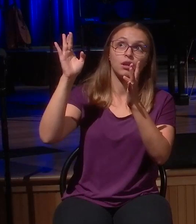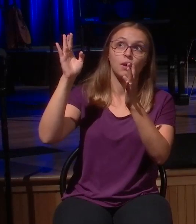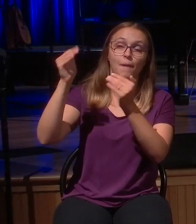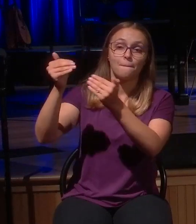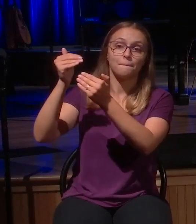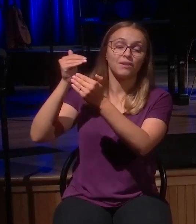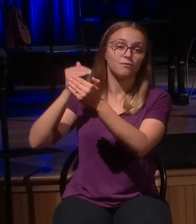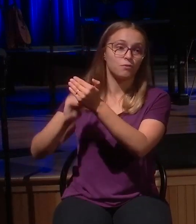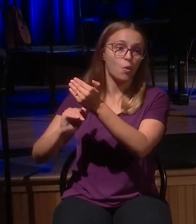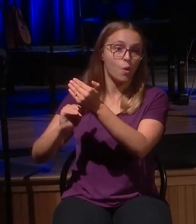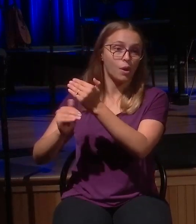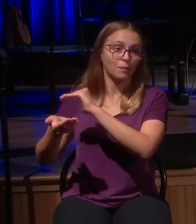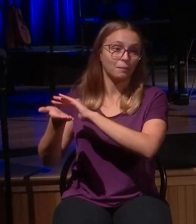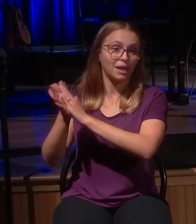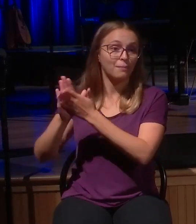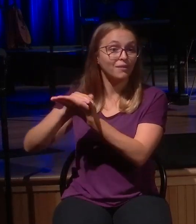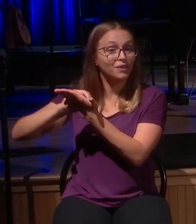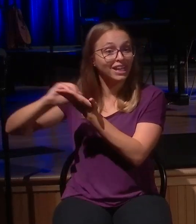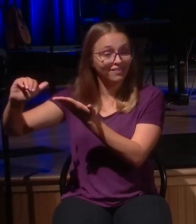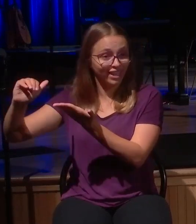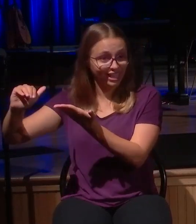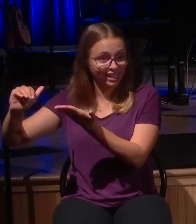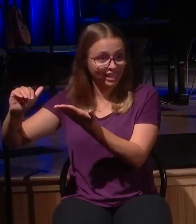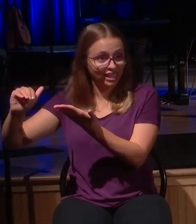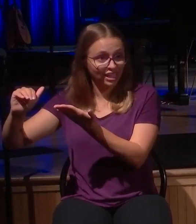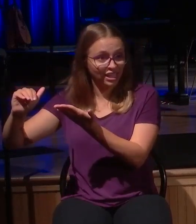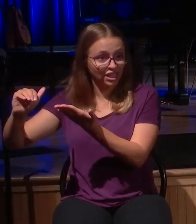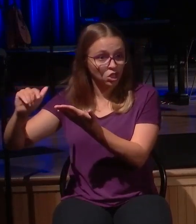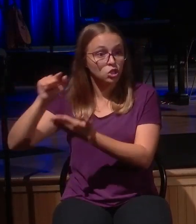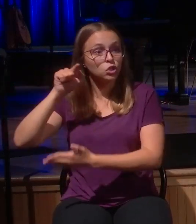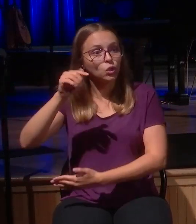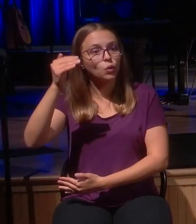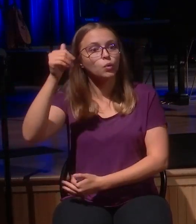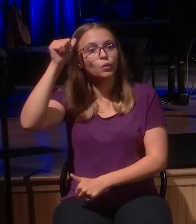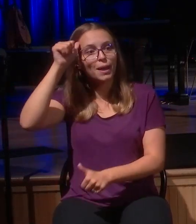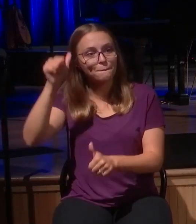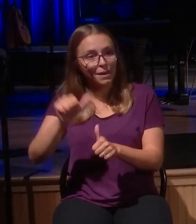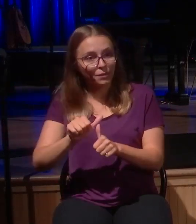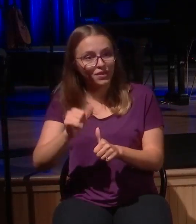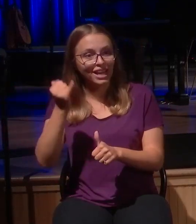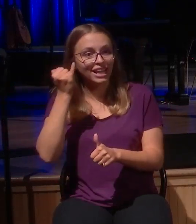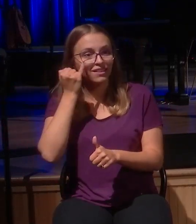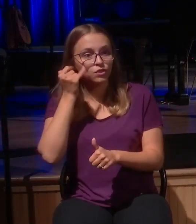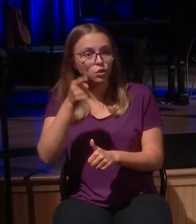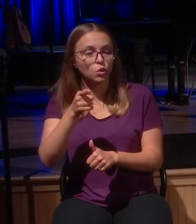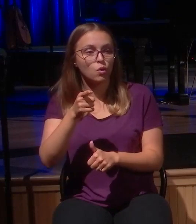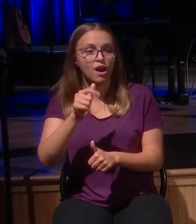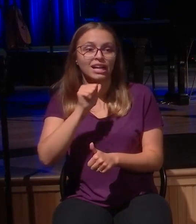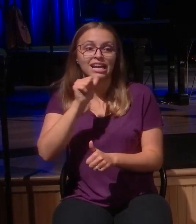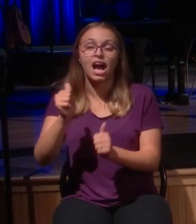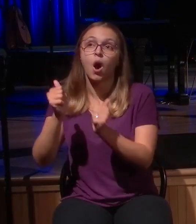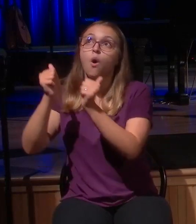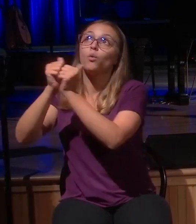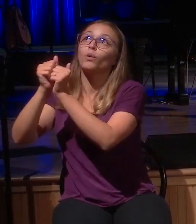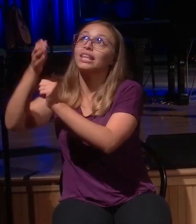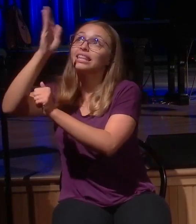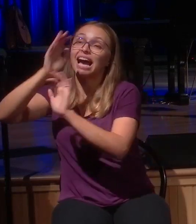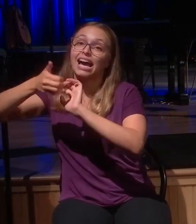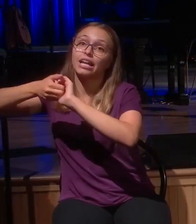truly forget that apart from Christ, you are completely blind and unable to see the gospel? That apart from Christ, you're bound and you're a slave